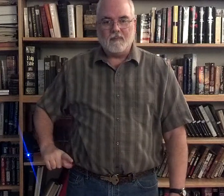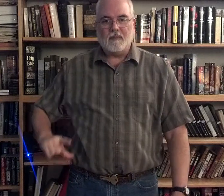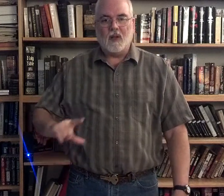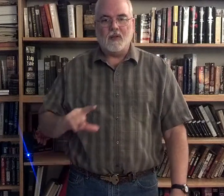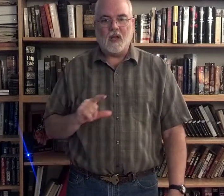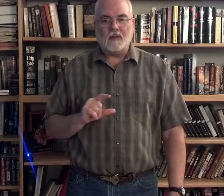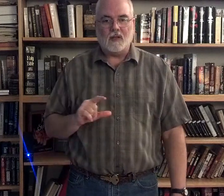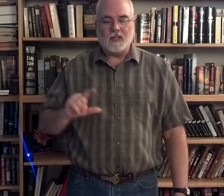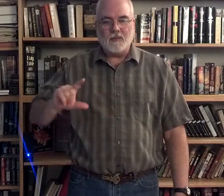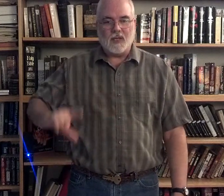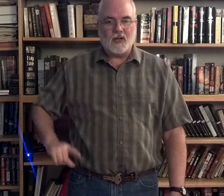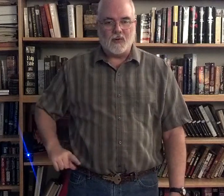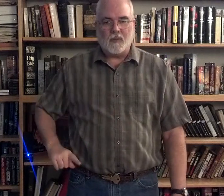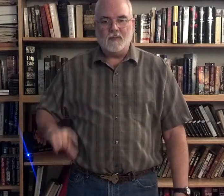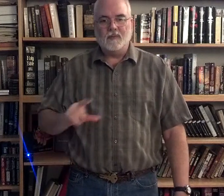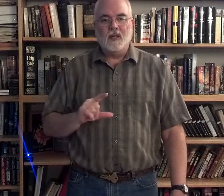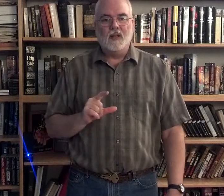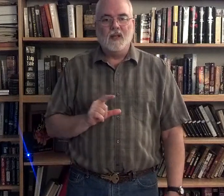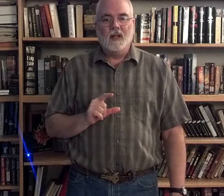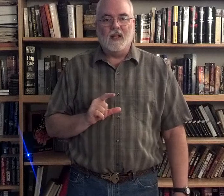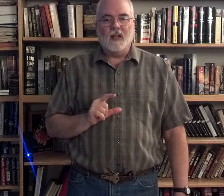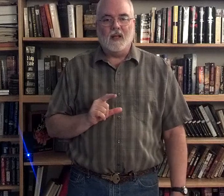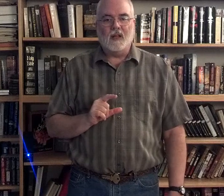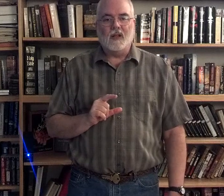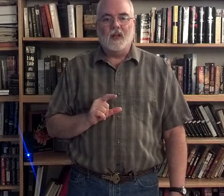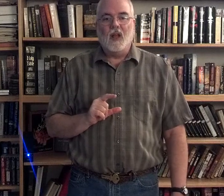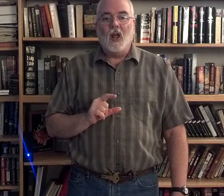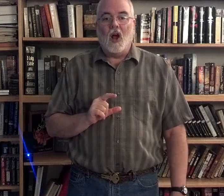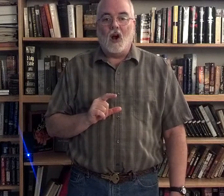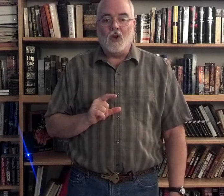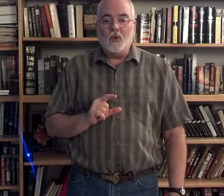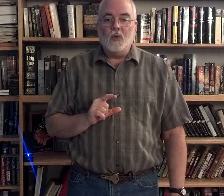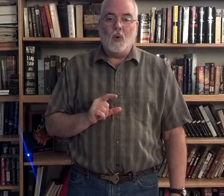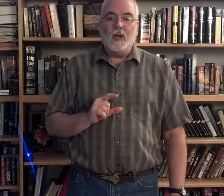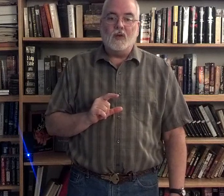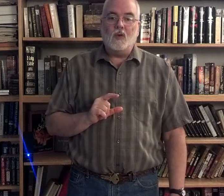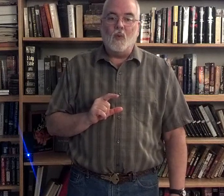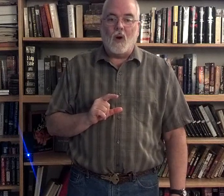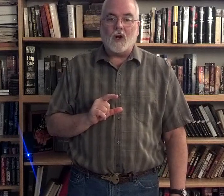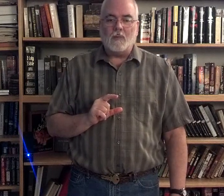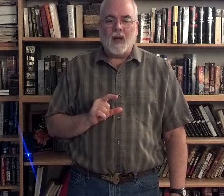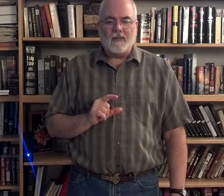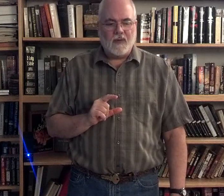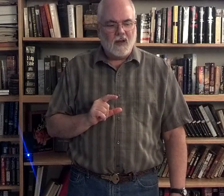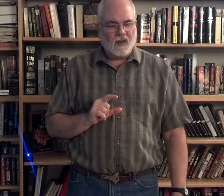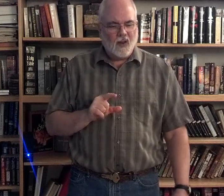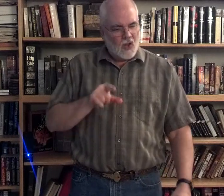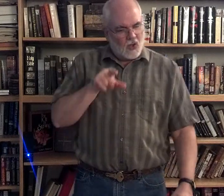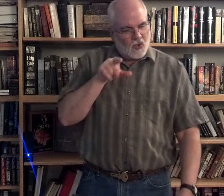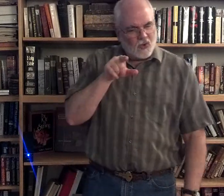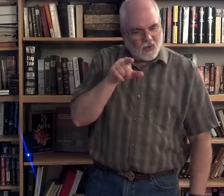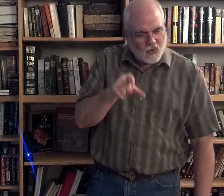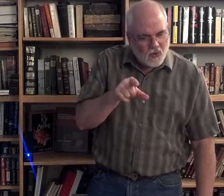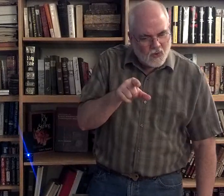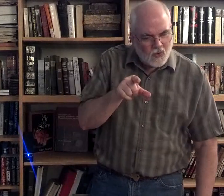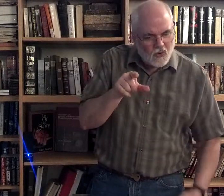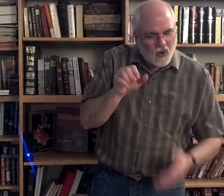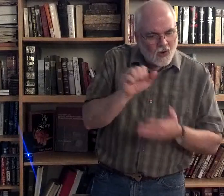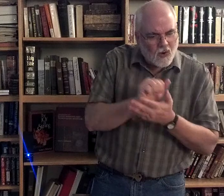on the same side of your elbow. Are you going to wash my feet? Are you going to